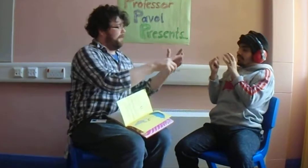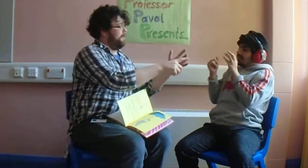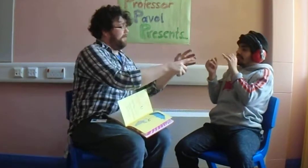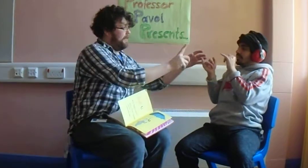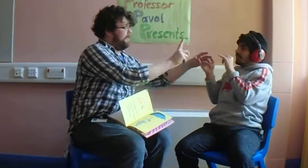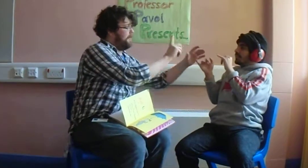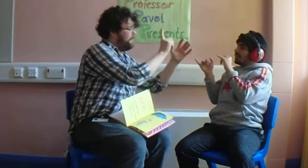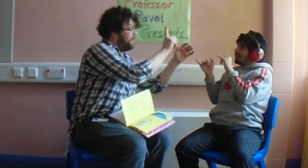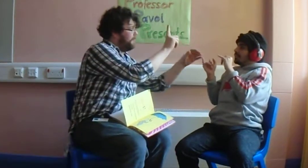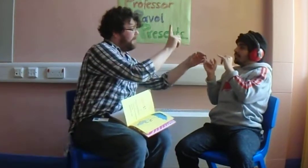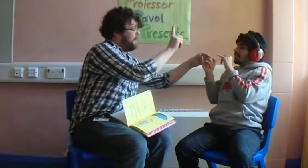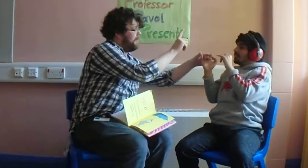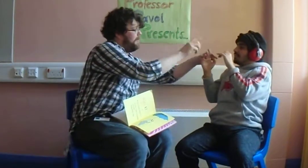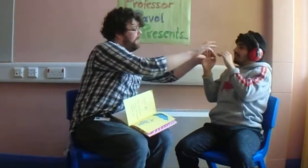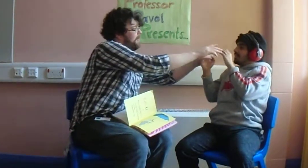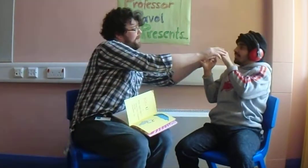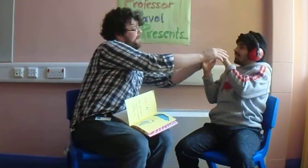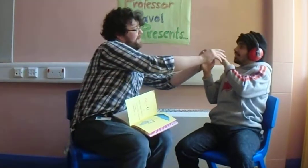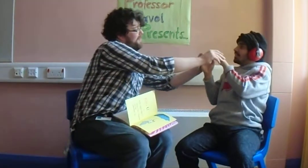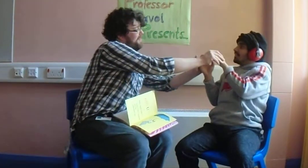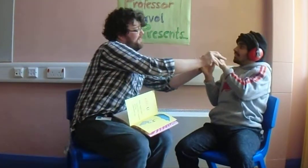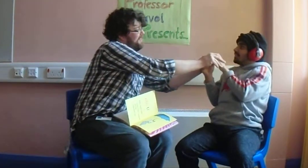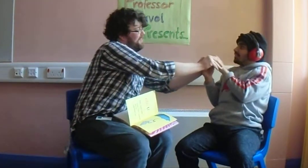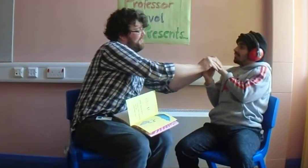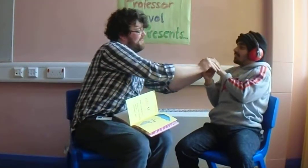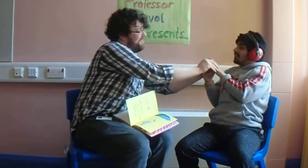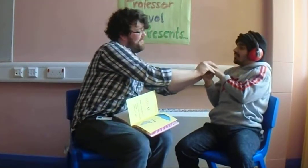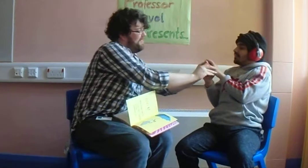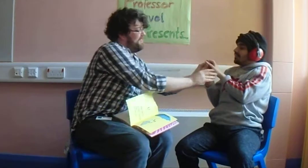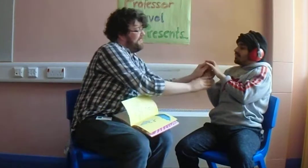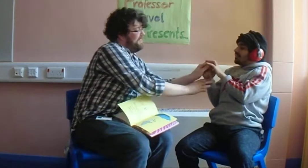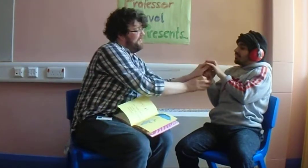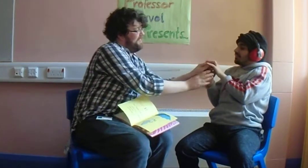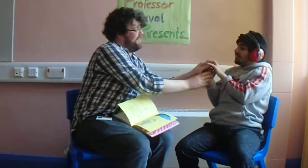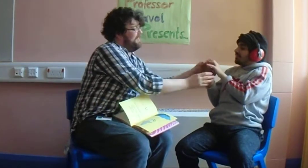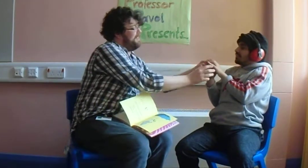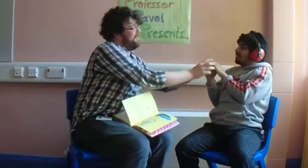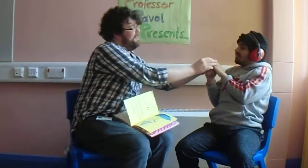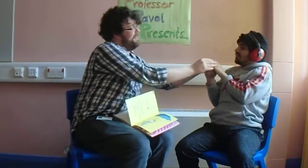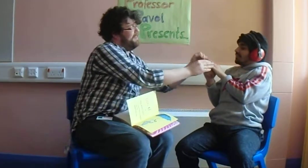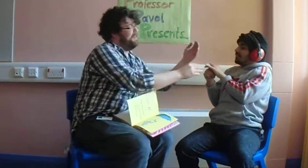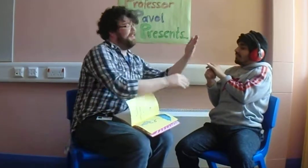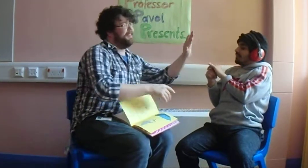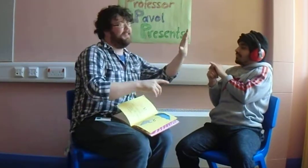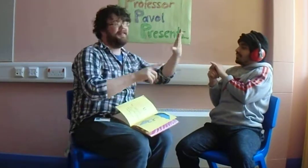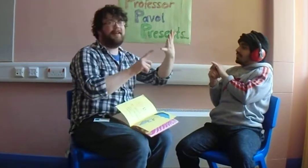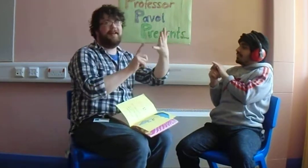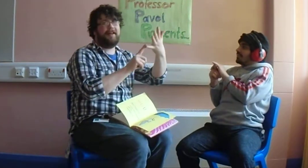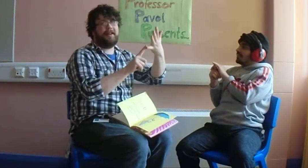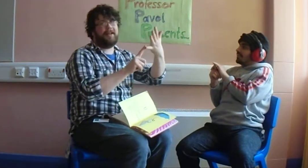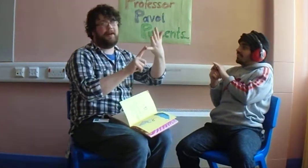That's it. One finger. And to this finger. That's it. So, you.